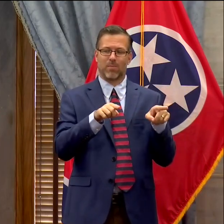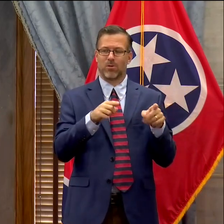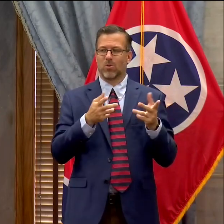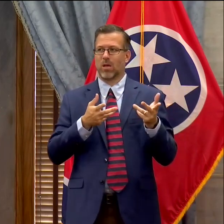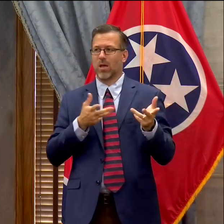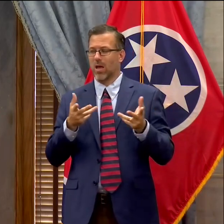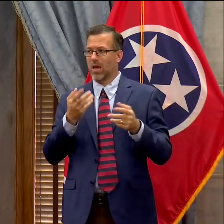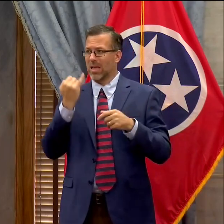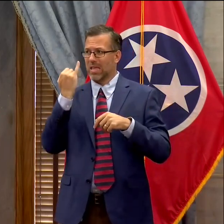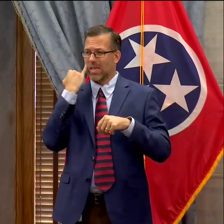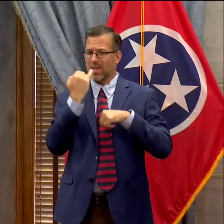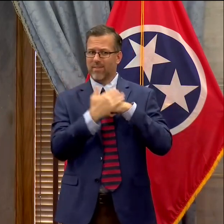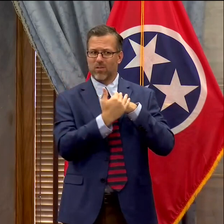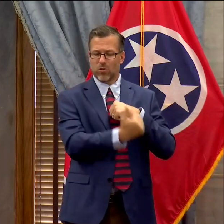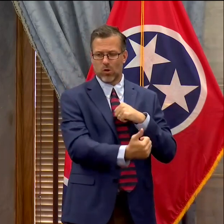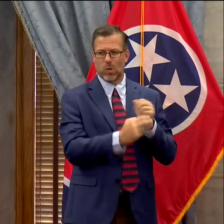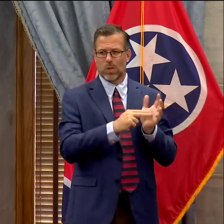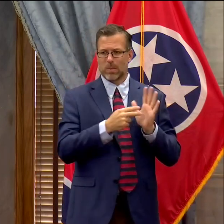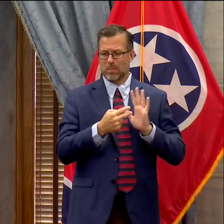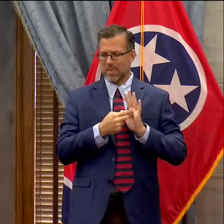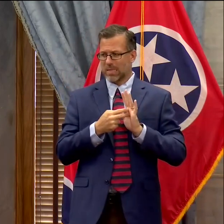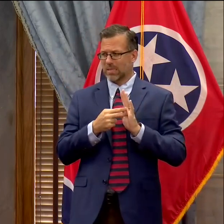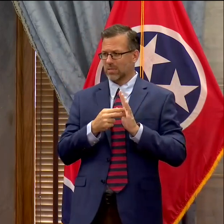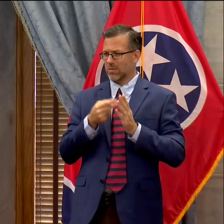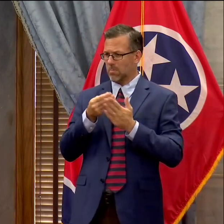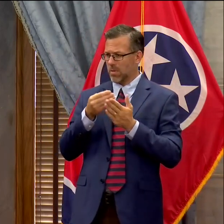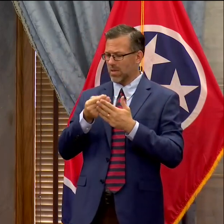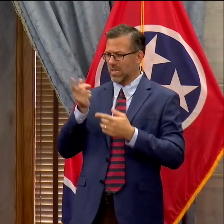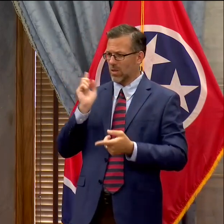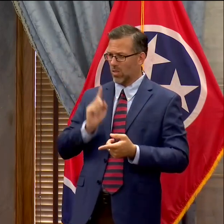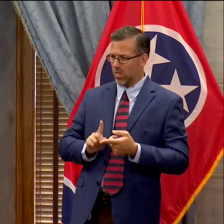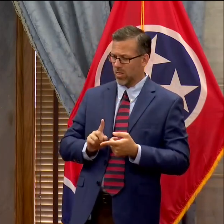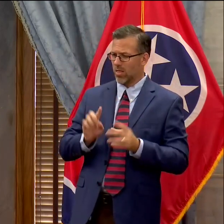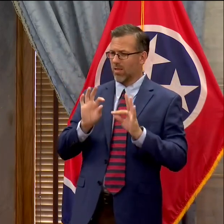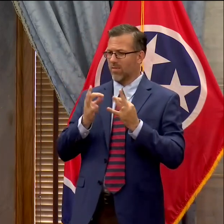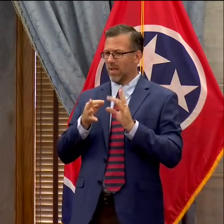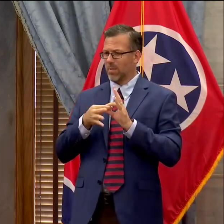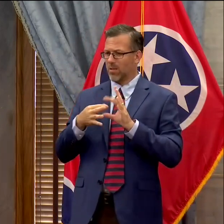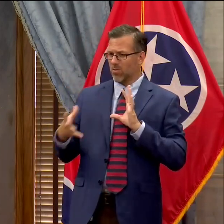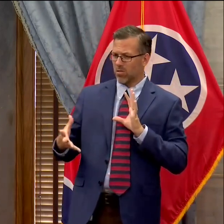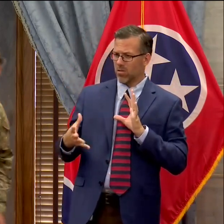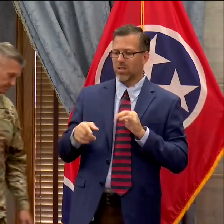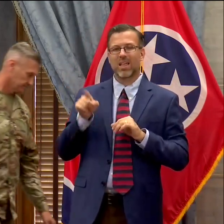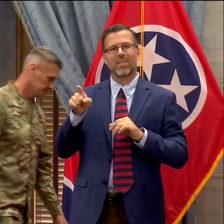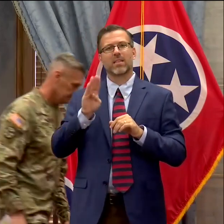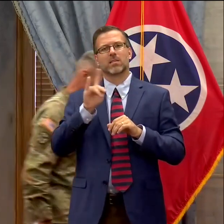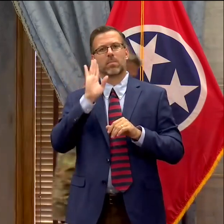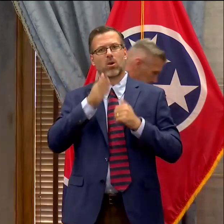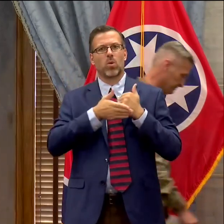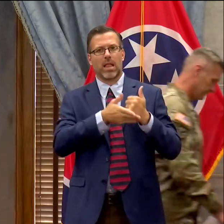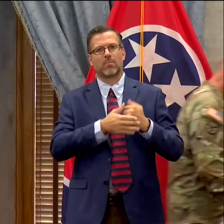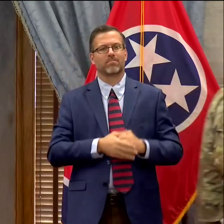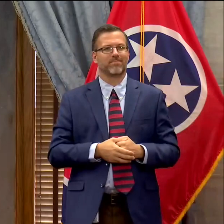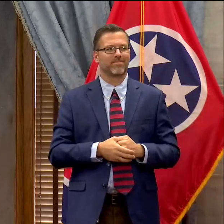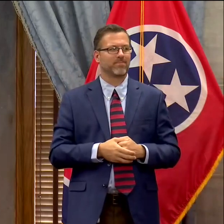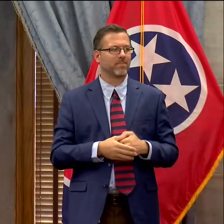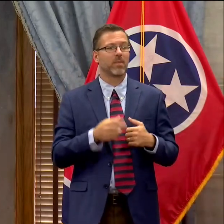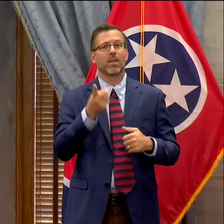family. And this is an example of never putting them in, in that position. So thank you. Thank you, sir. Dr. Peercy.